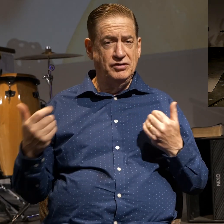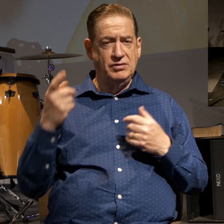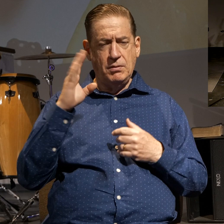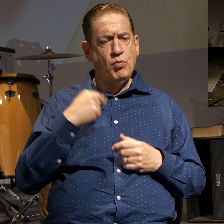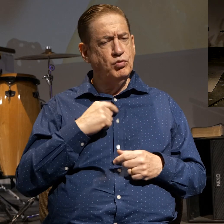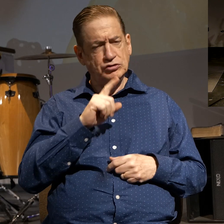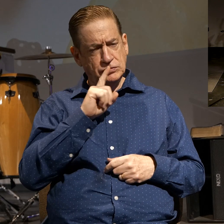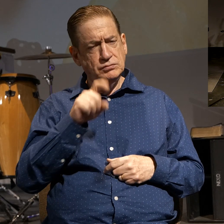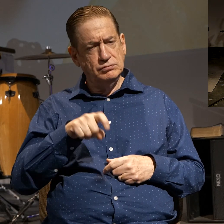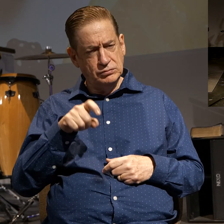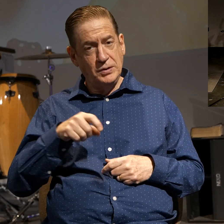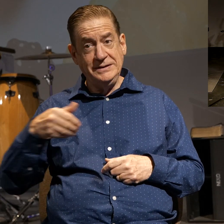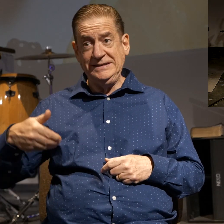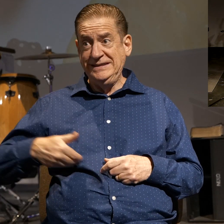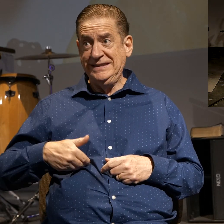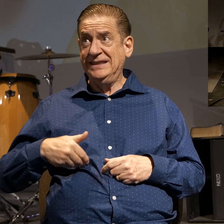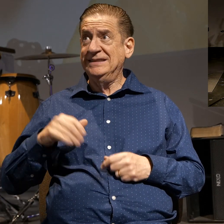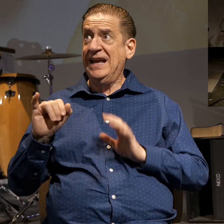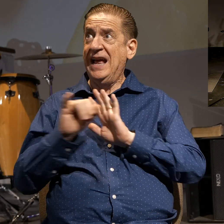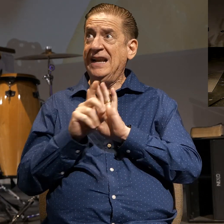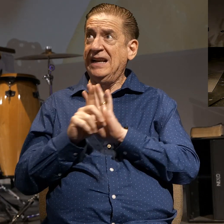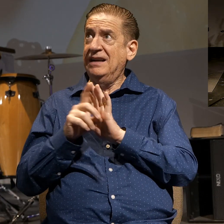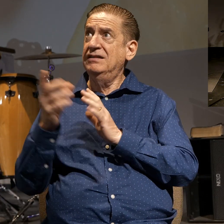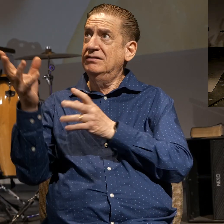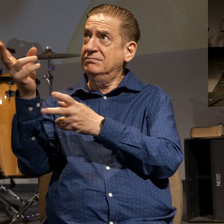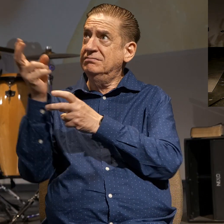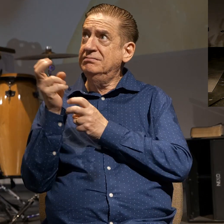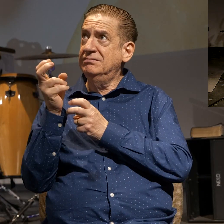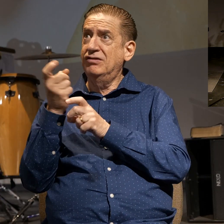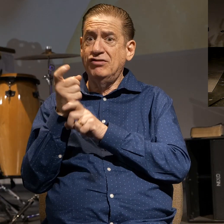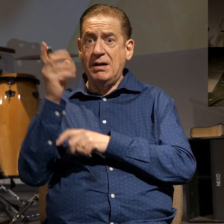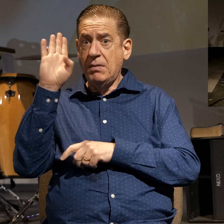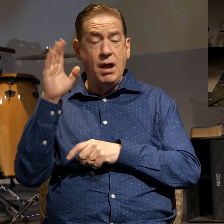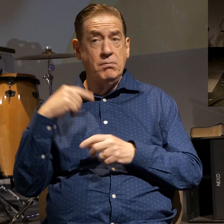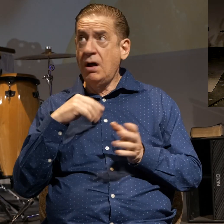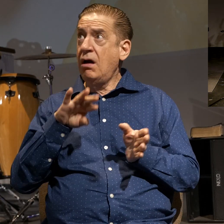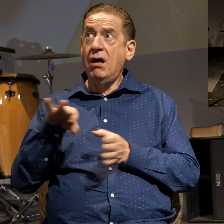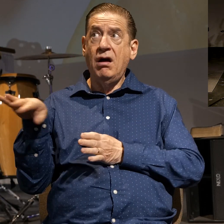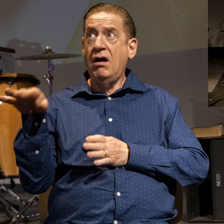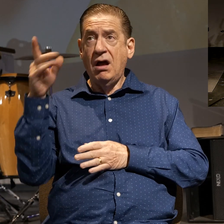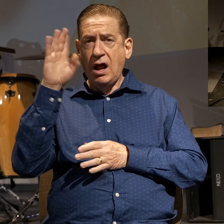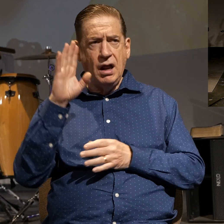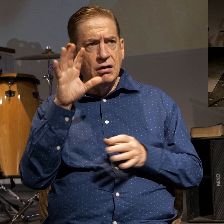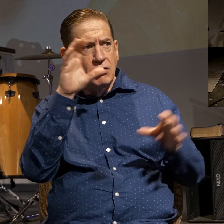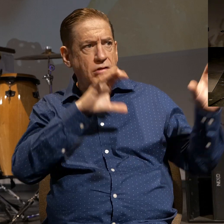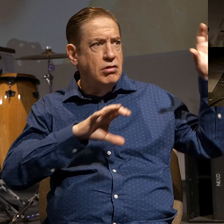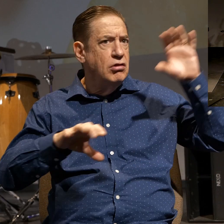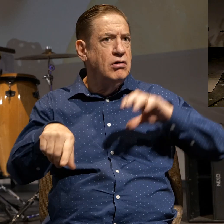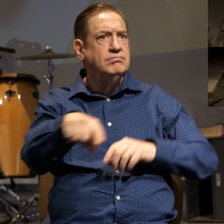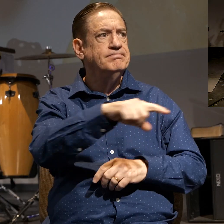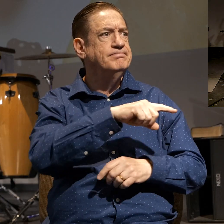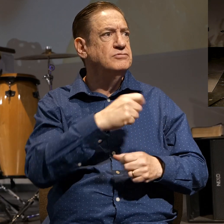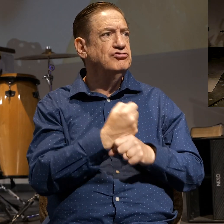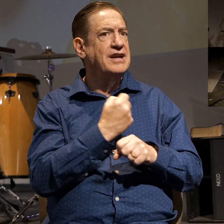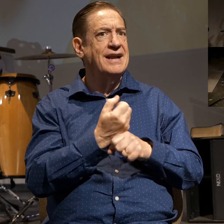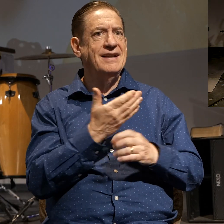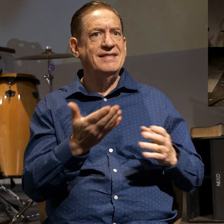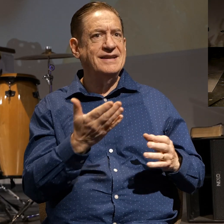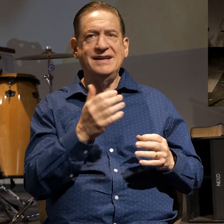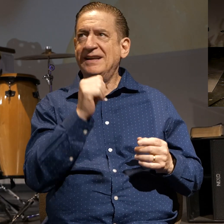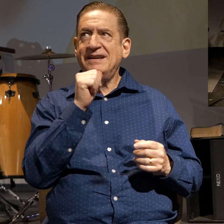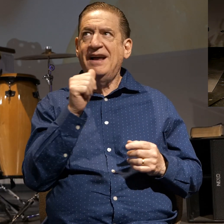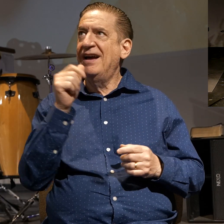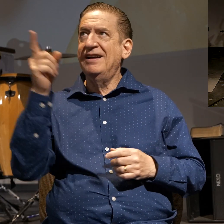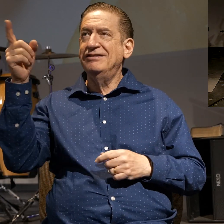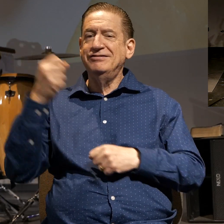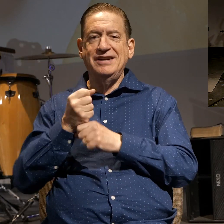our sense of identity from God, but when we turned away from God, we tried to find it in created things as opposed to the Creator. That's the work of